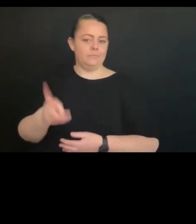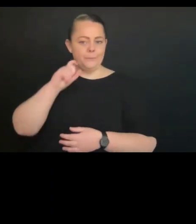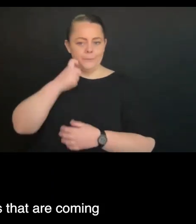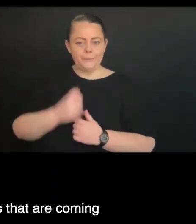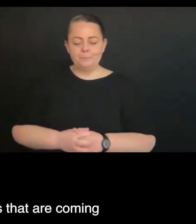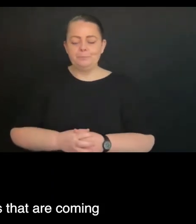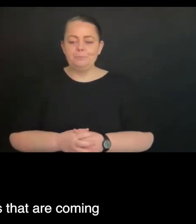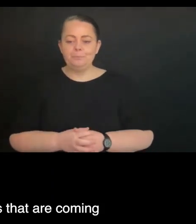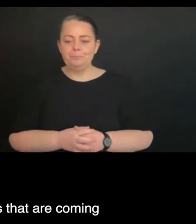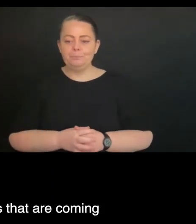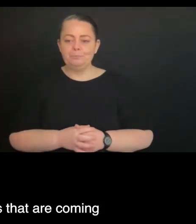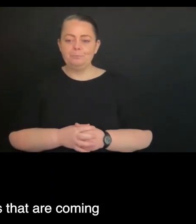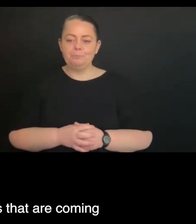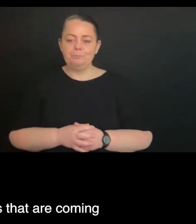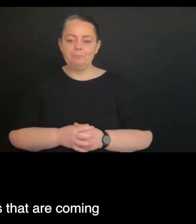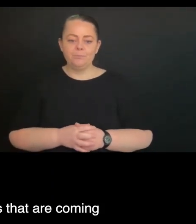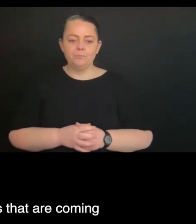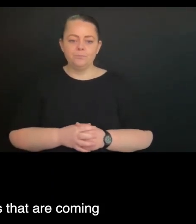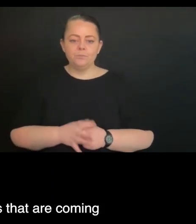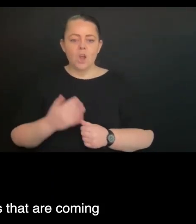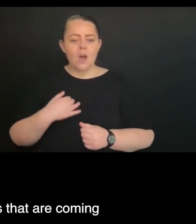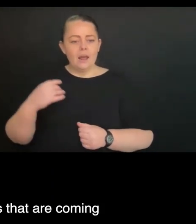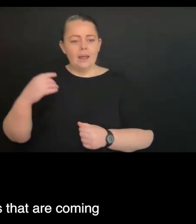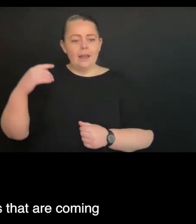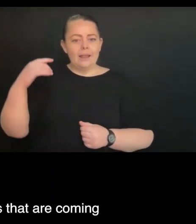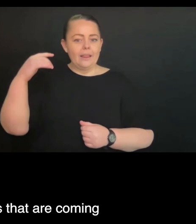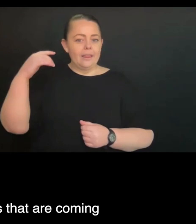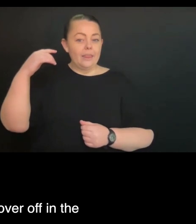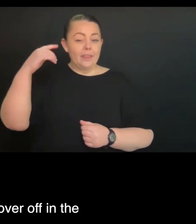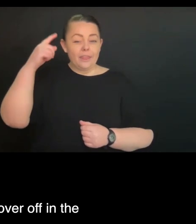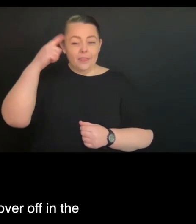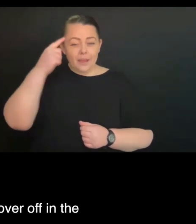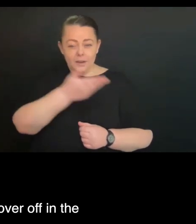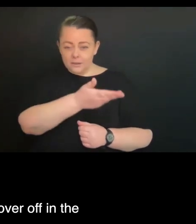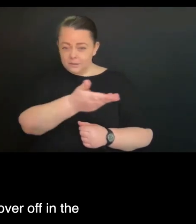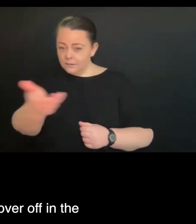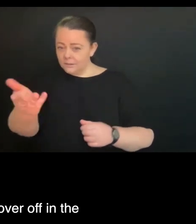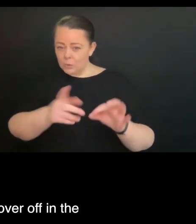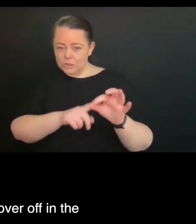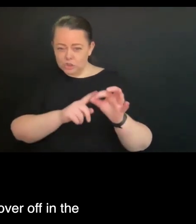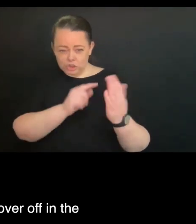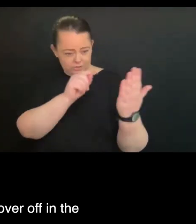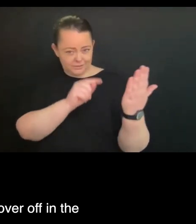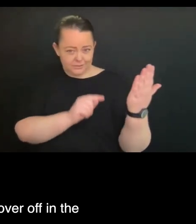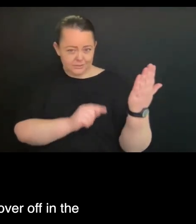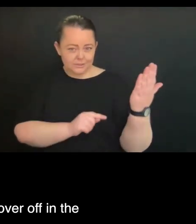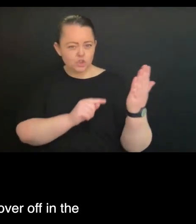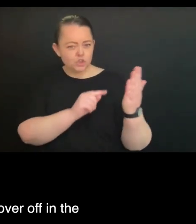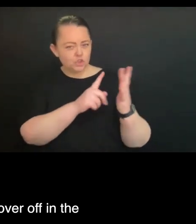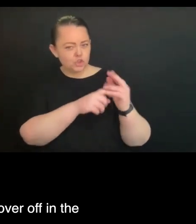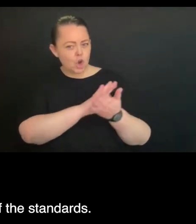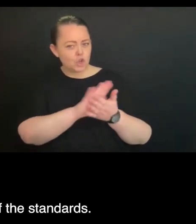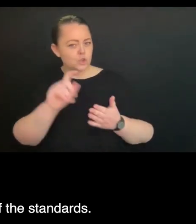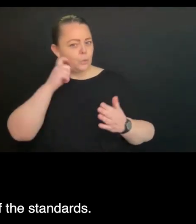I think most of the other questions that are coming up here, Josh, you're likely to cover off in